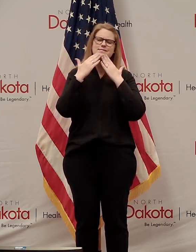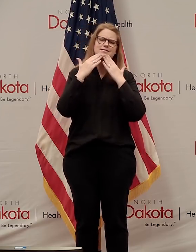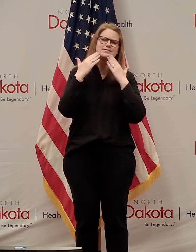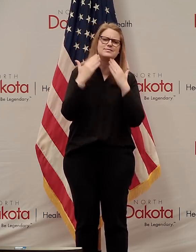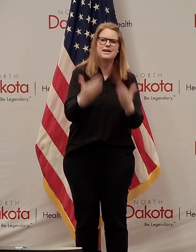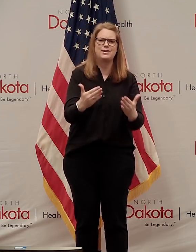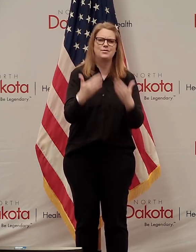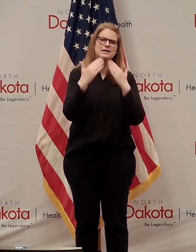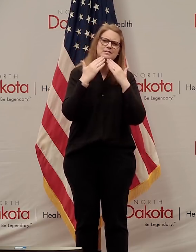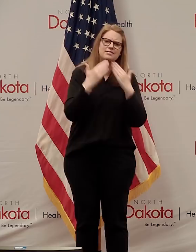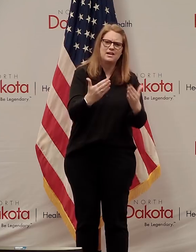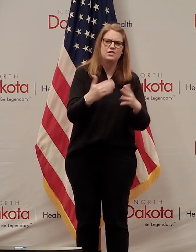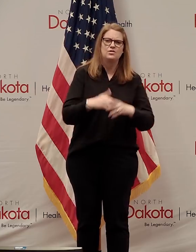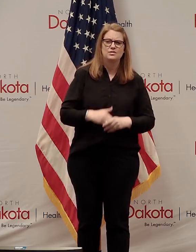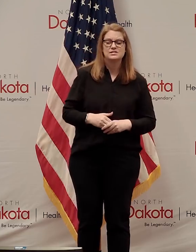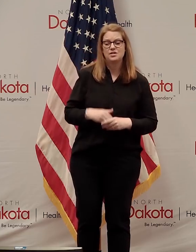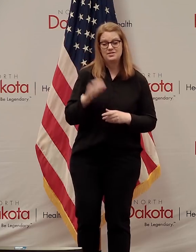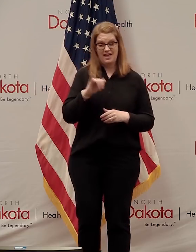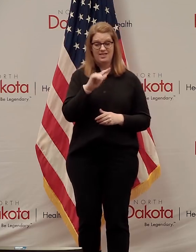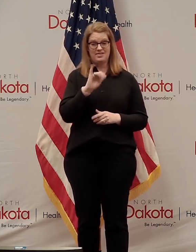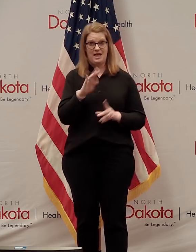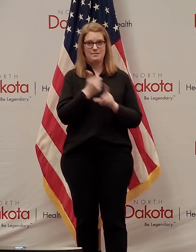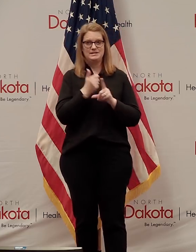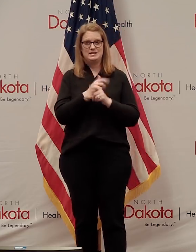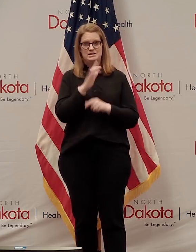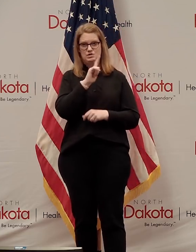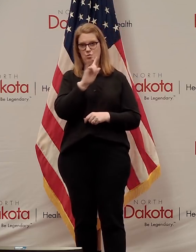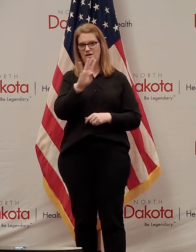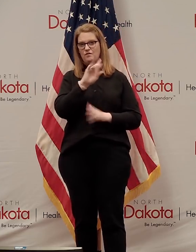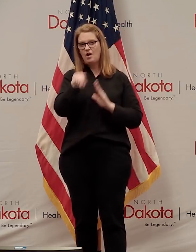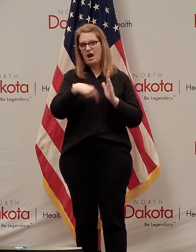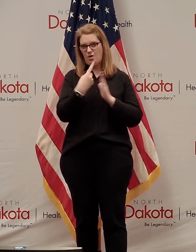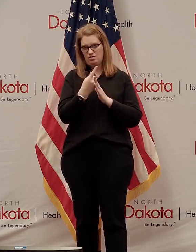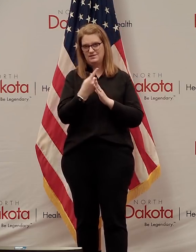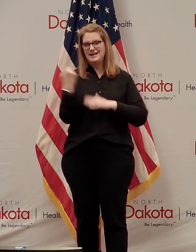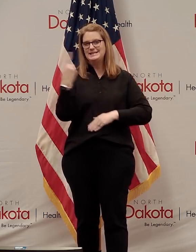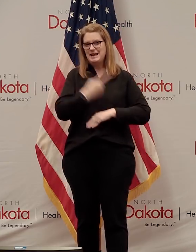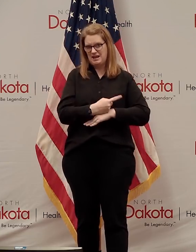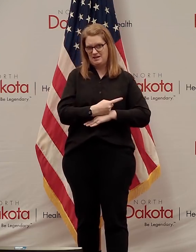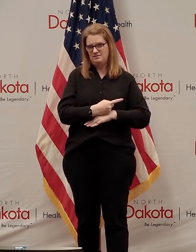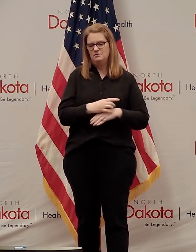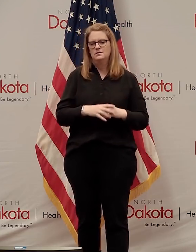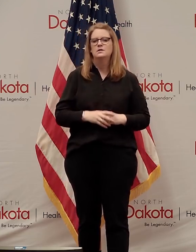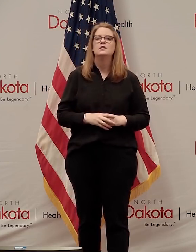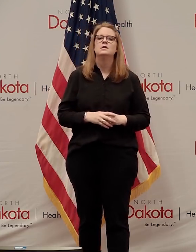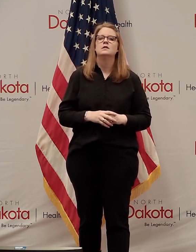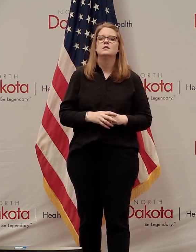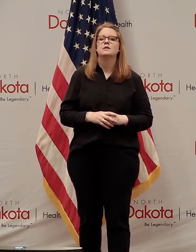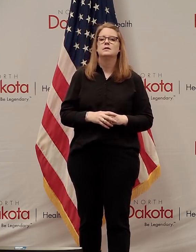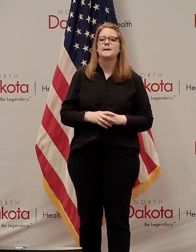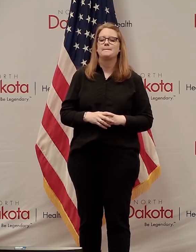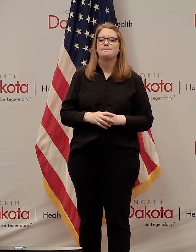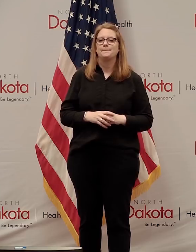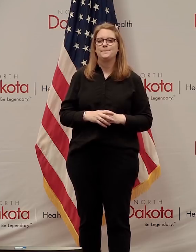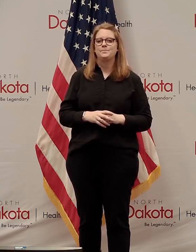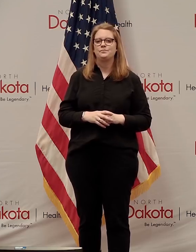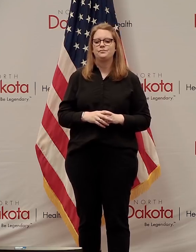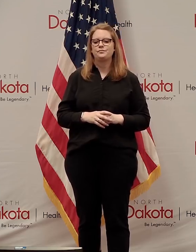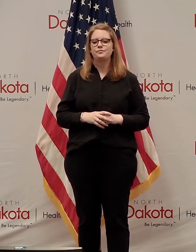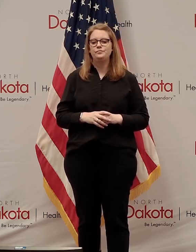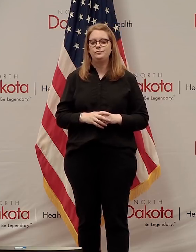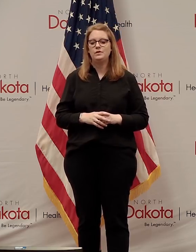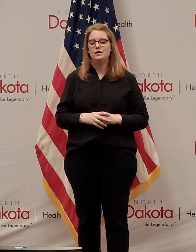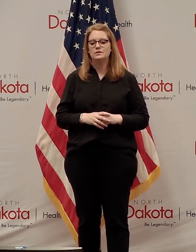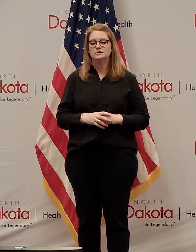as you know, to a 24-hour day operation. Next up we want to talk about the active